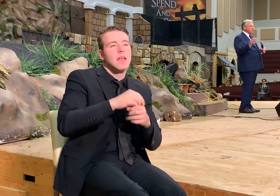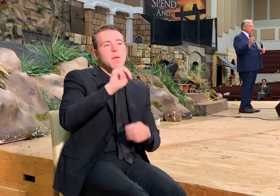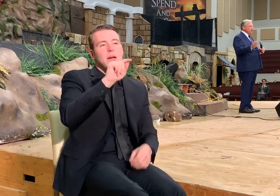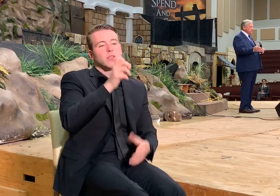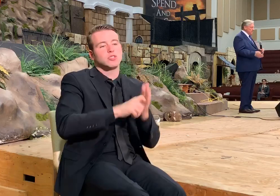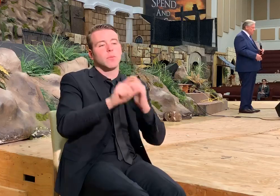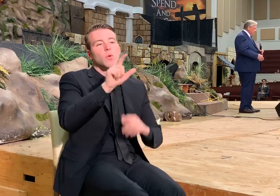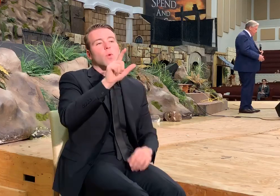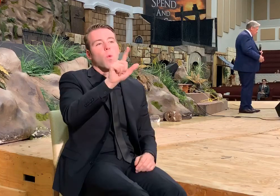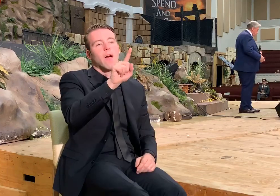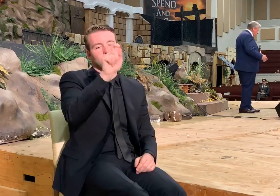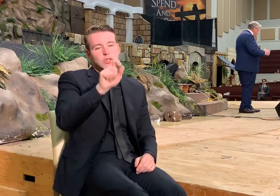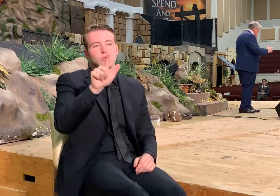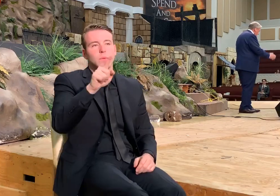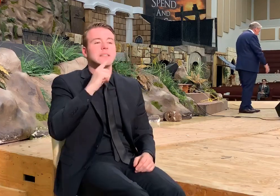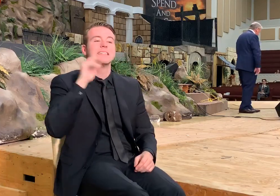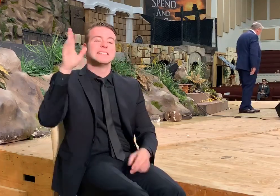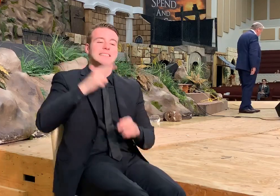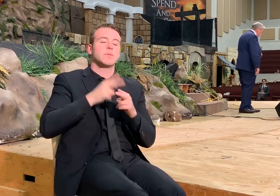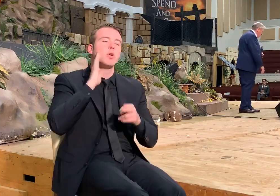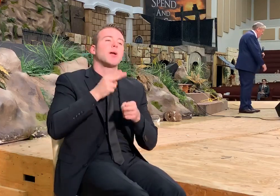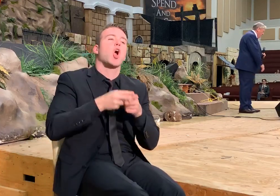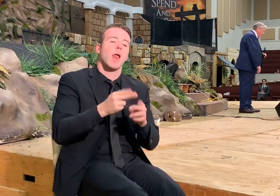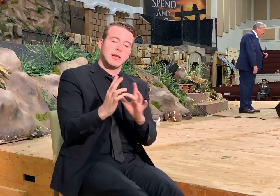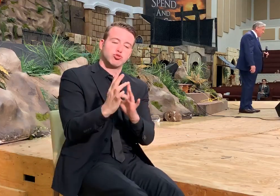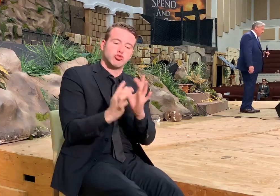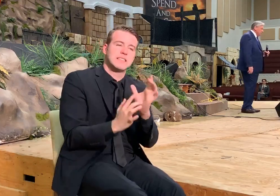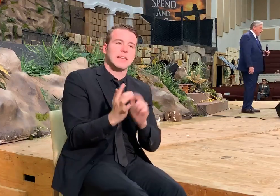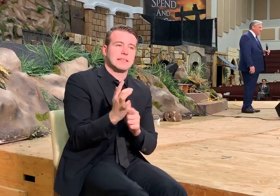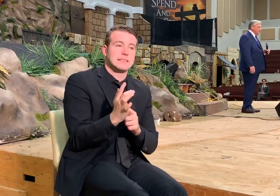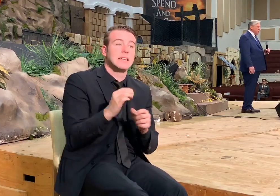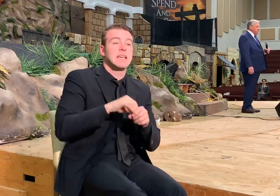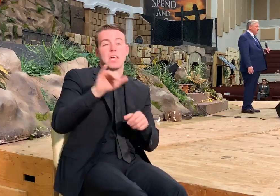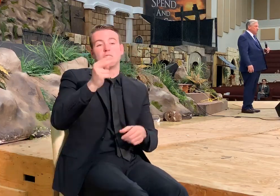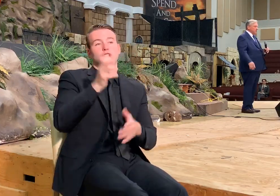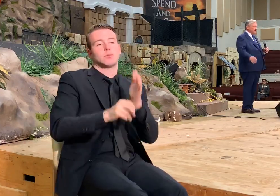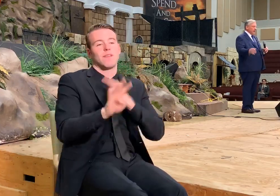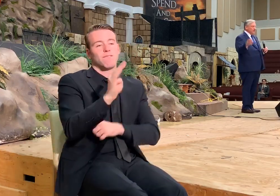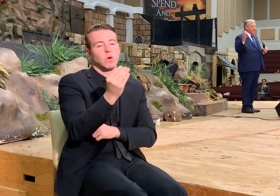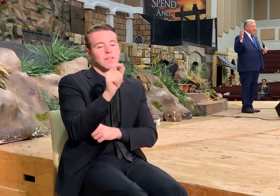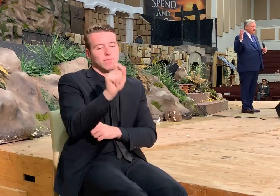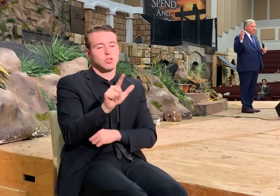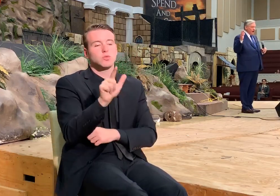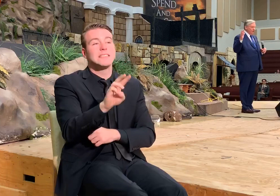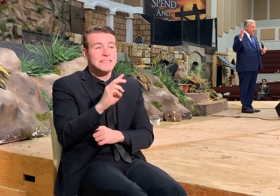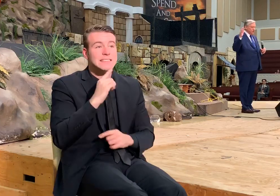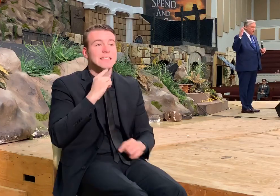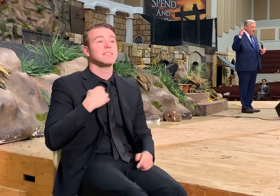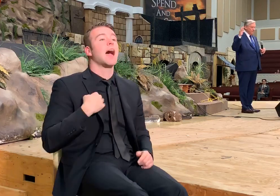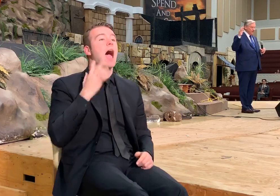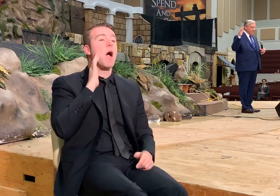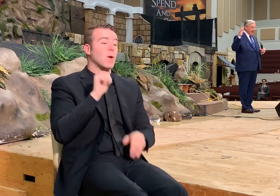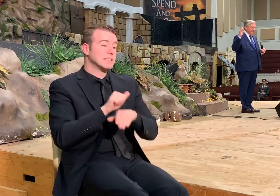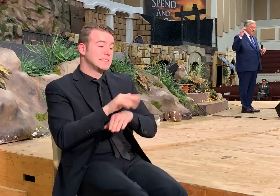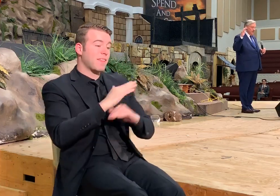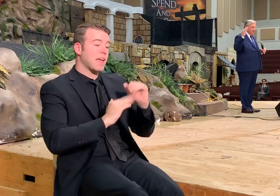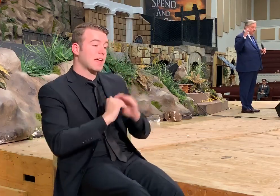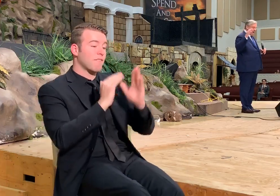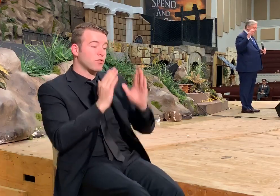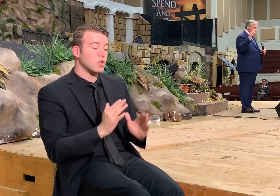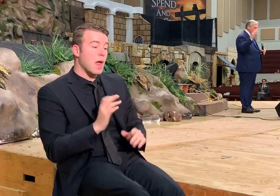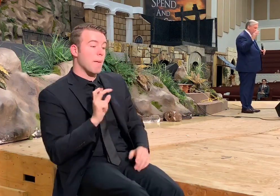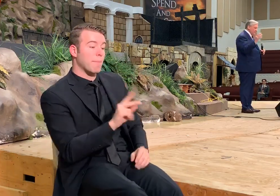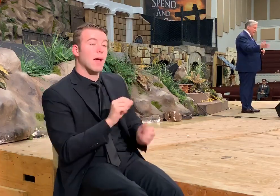.21, you should call His name Jesus. Everybody say, Amen. Amen. And then He said in John 14.26 that He said, I will send the Comforter back